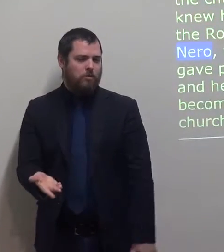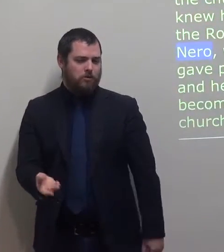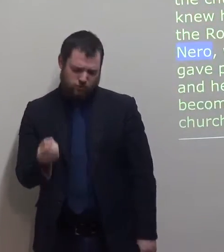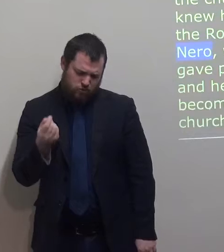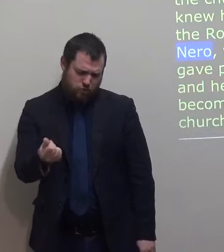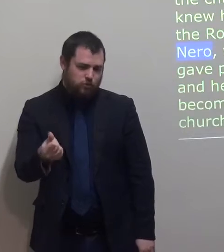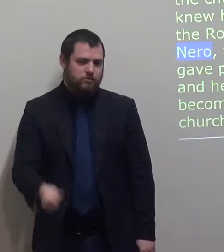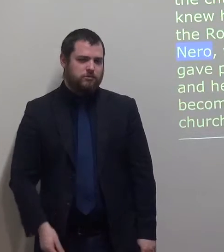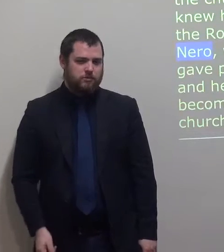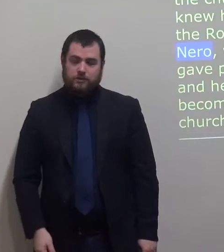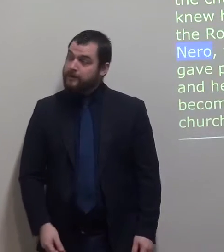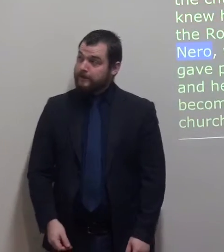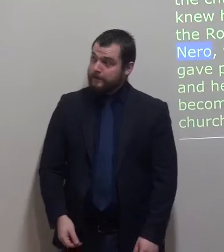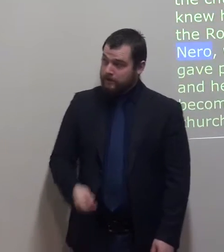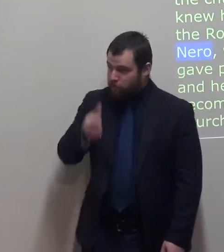So he gave parts of his work to Timothy